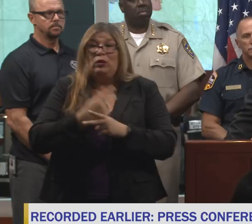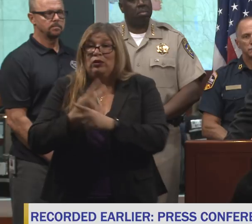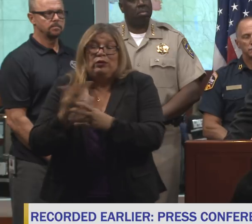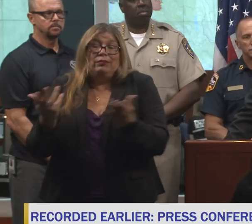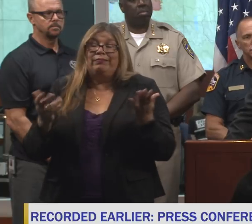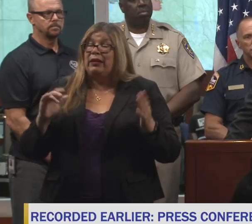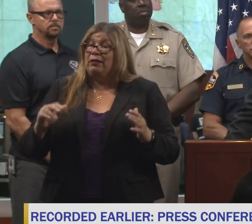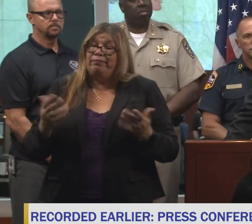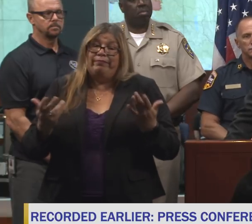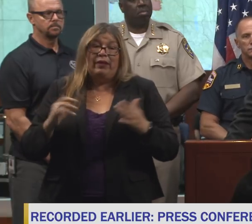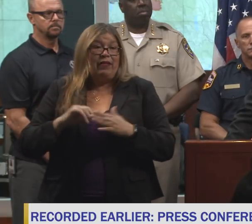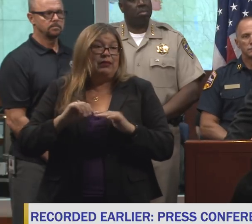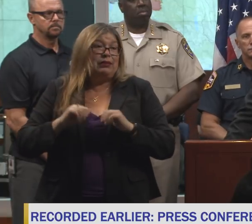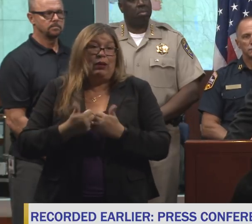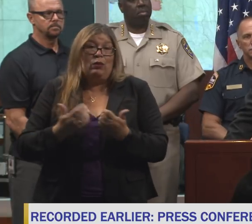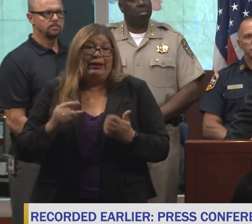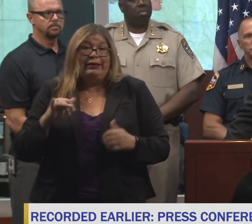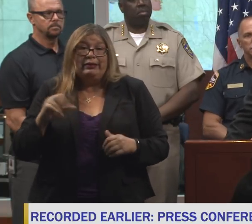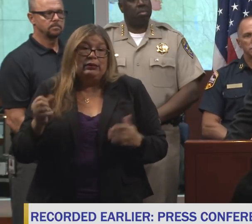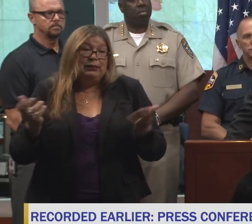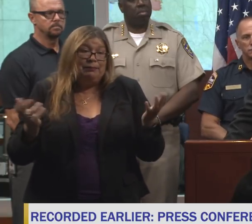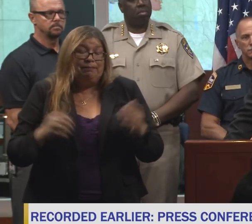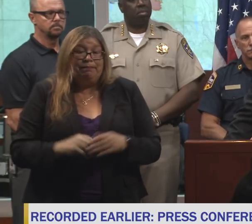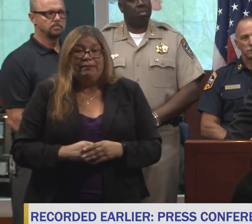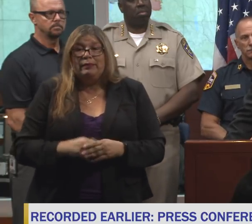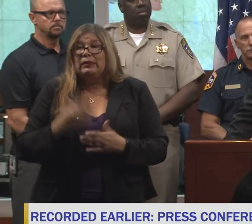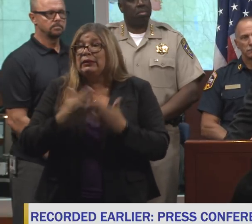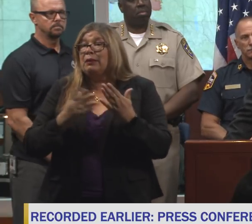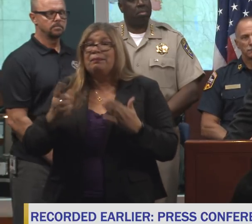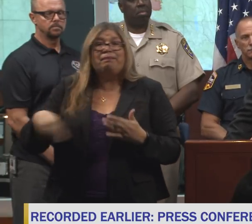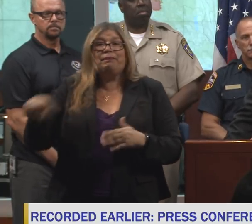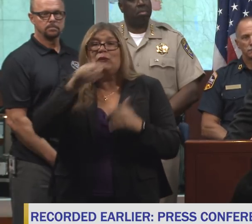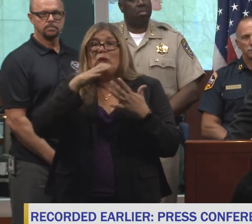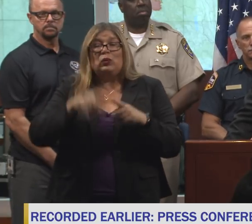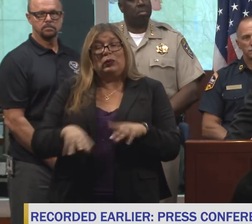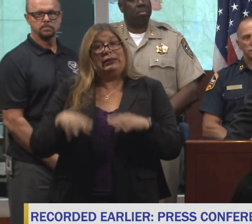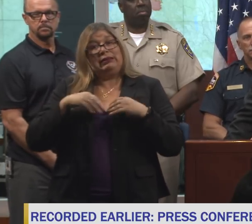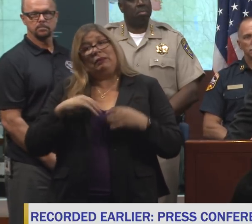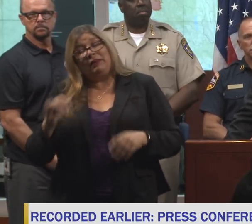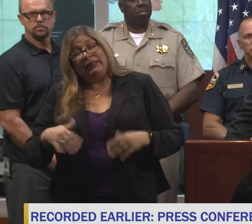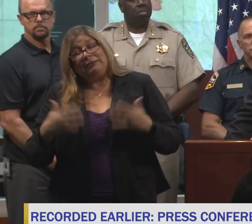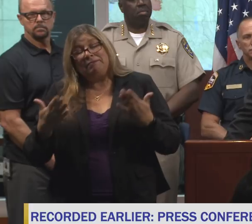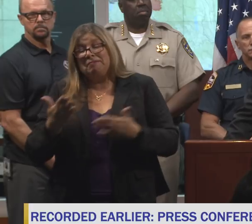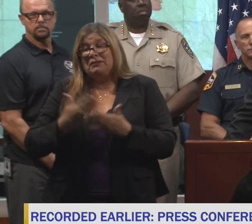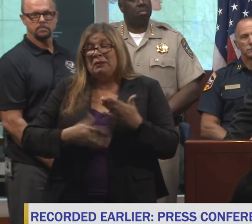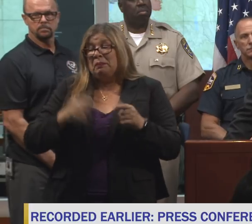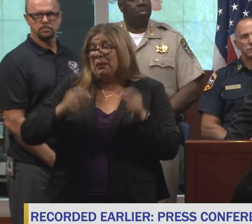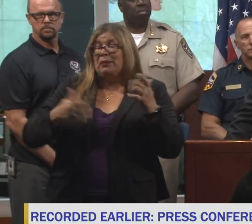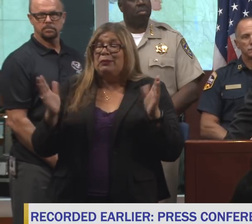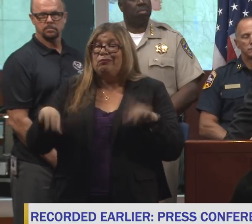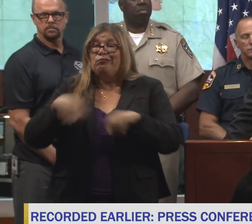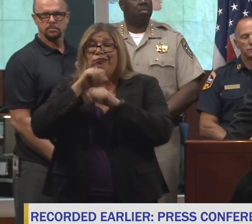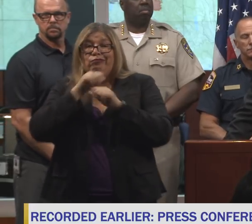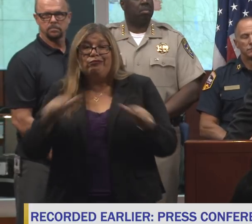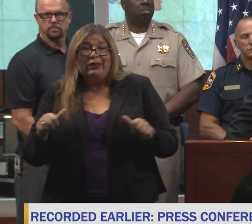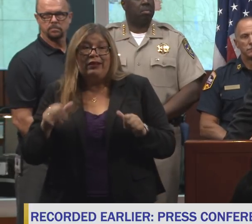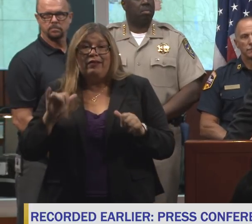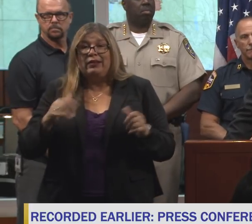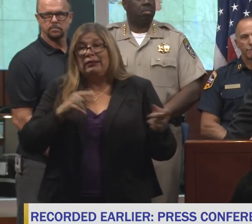that's the way it is. And some people don't want to accept that, and some people just outright deny it. But